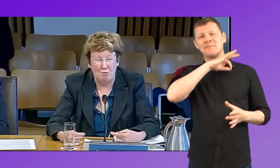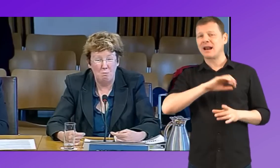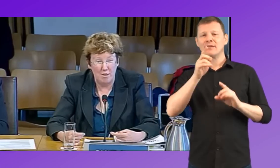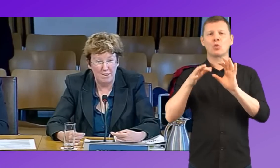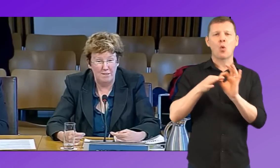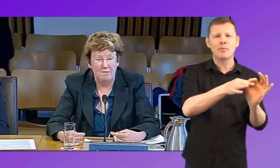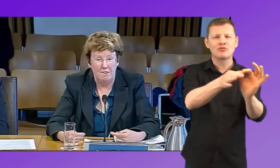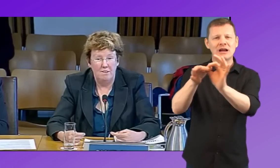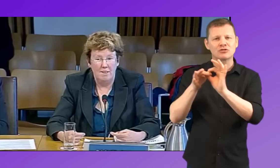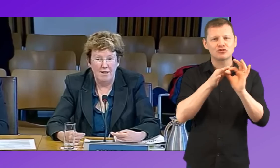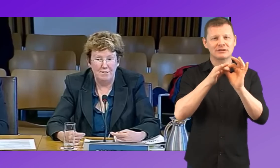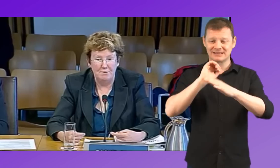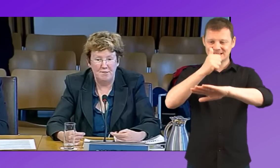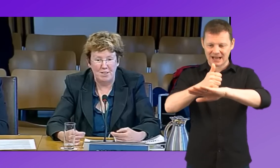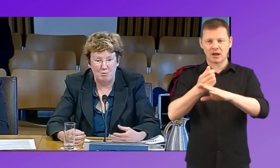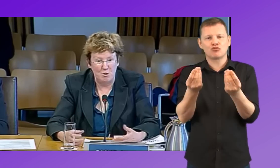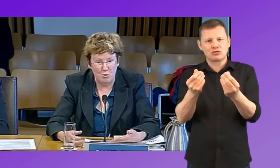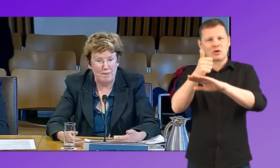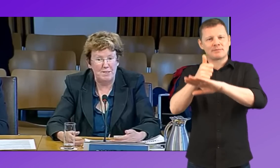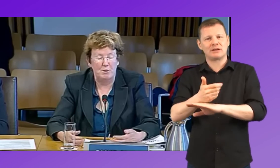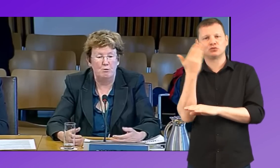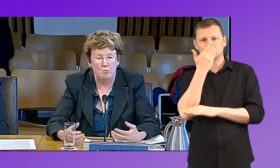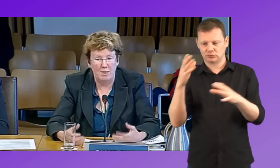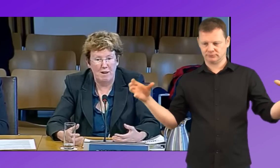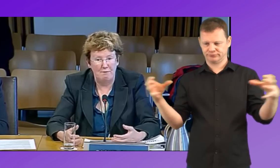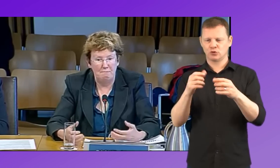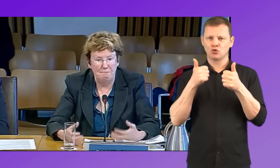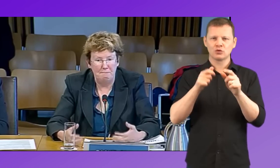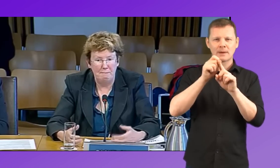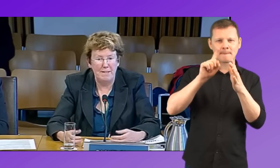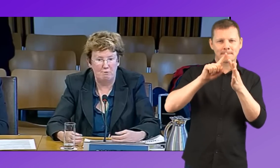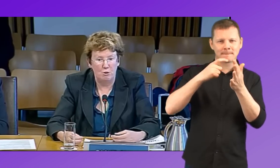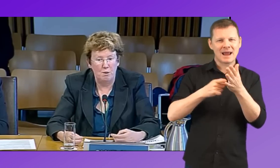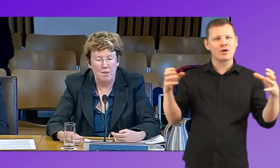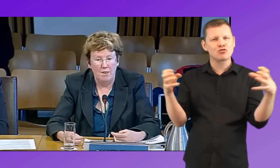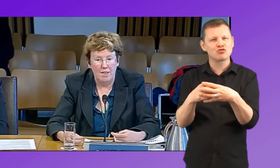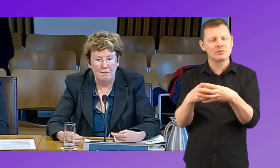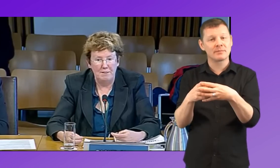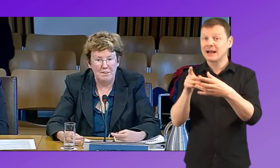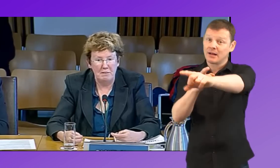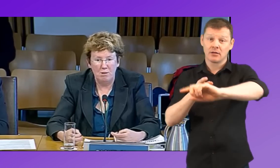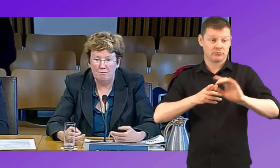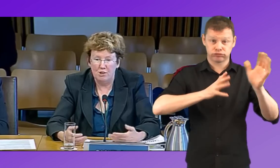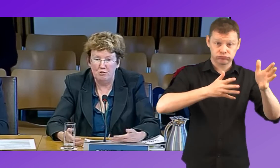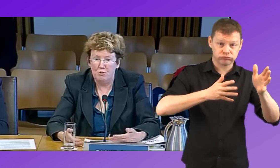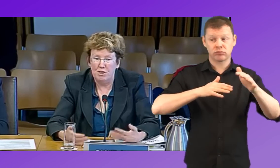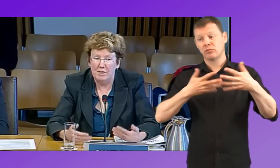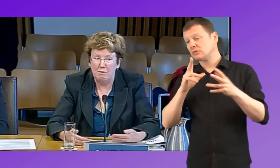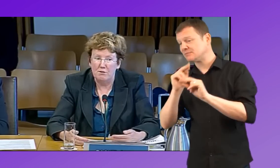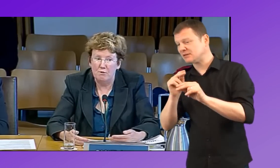cooperated and set up resource-based schools where you have a peer group. And this can work for children who sign as well as